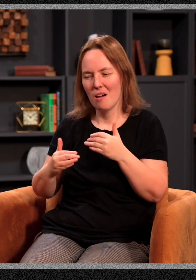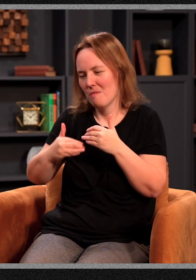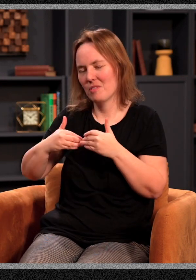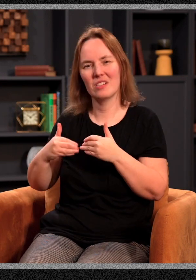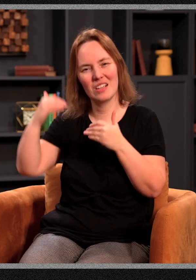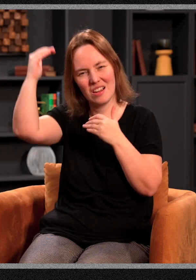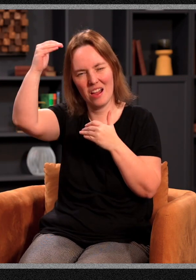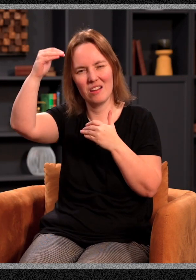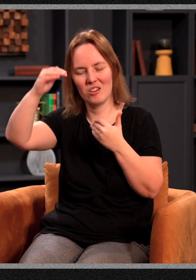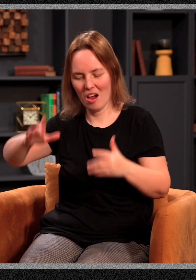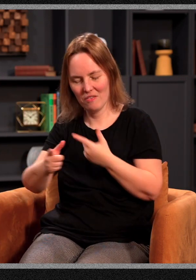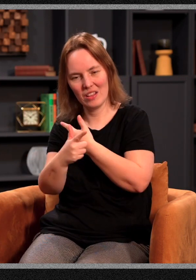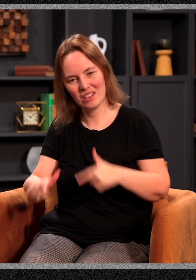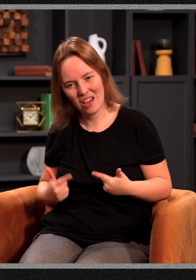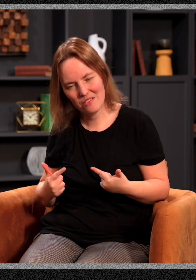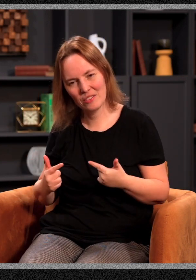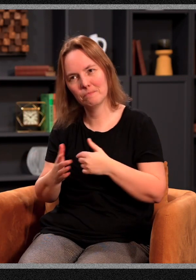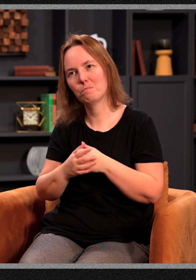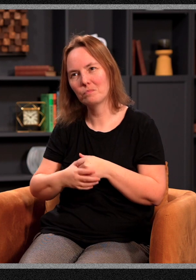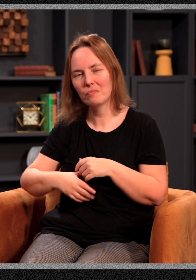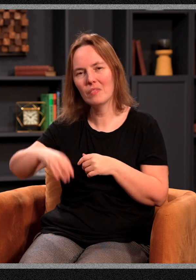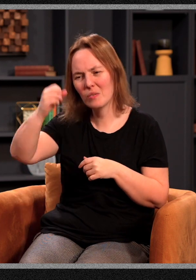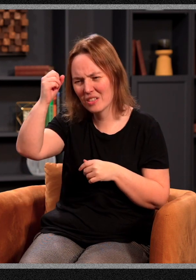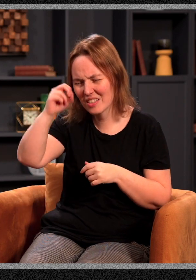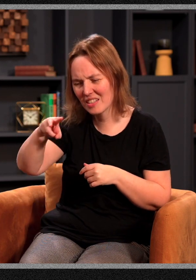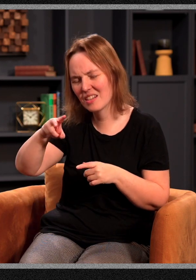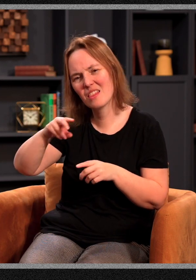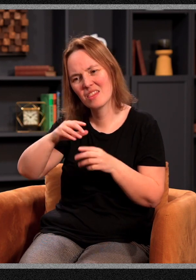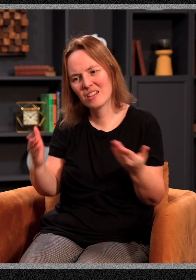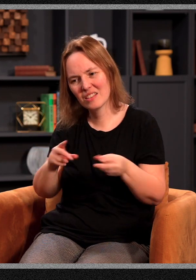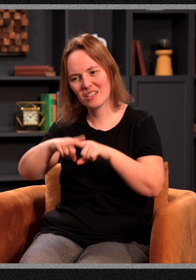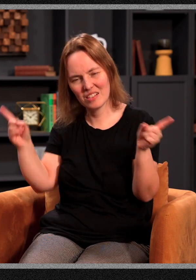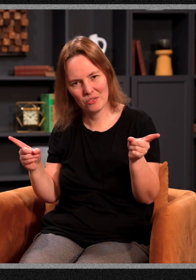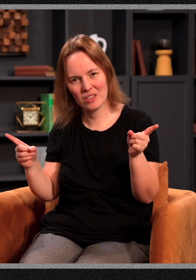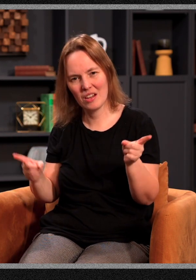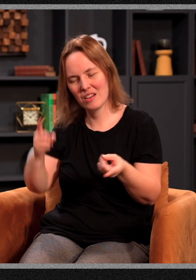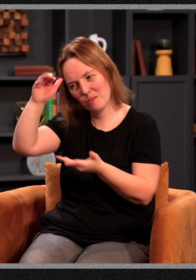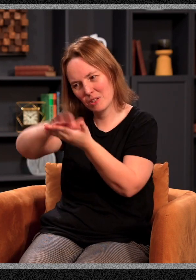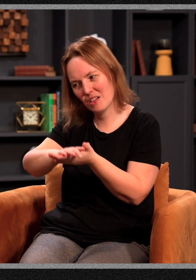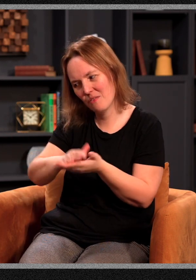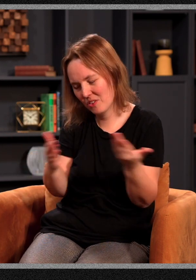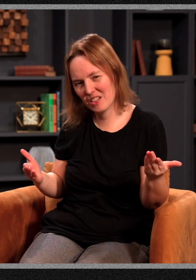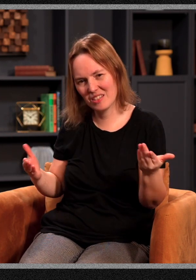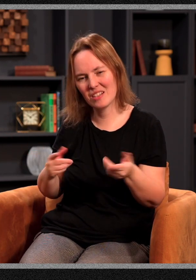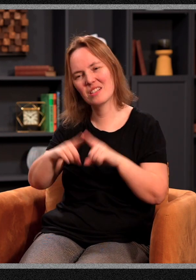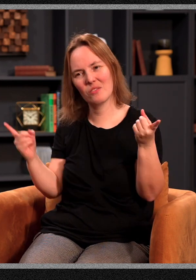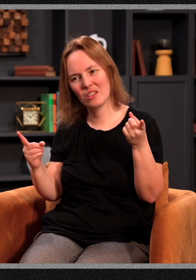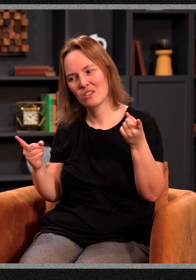We are to understand a different dimension of reality. We are to see things differently. We are to believe for things differently. We are to go